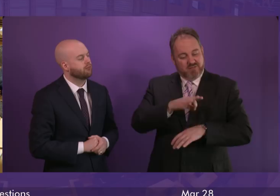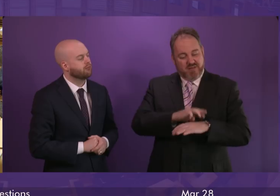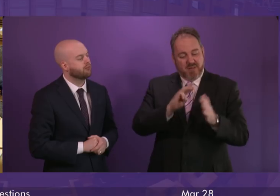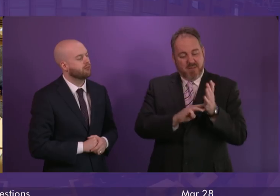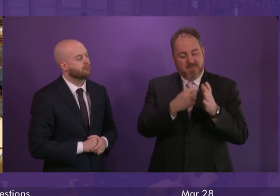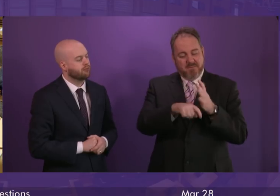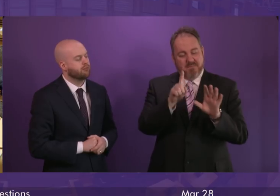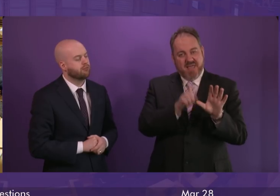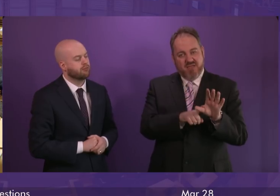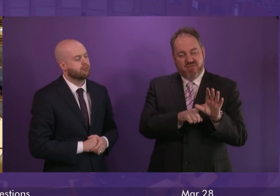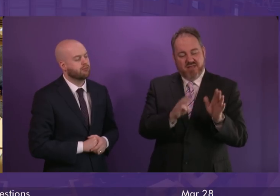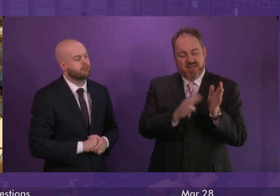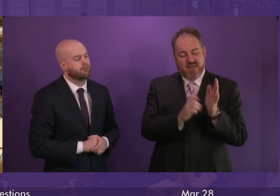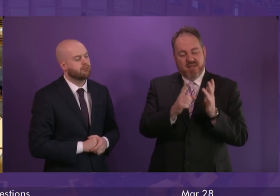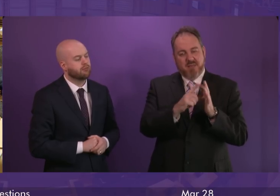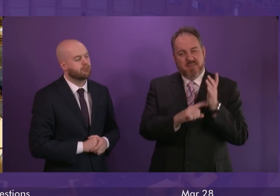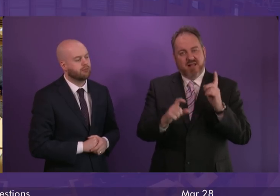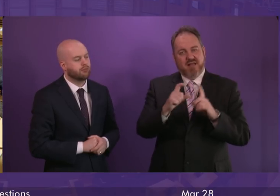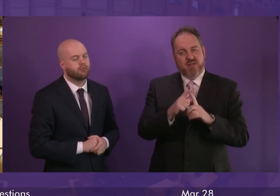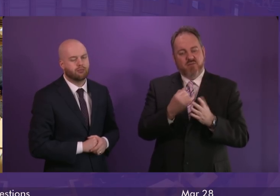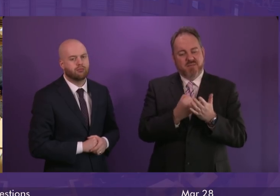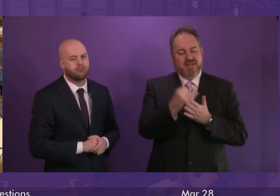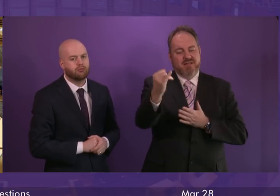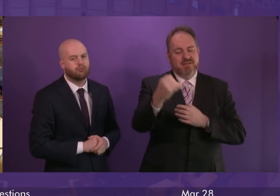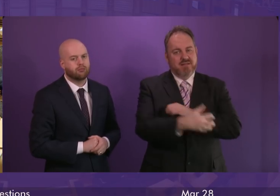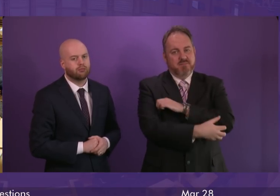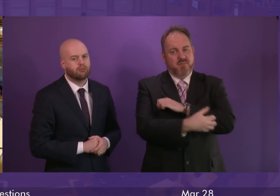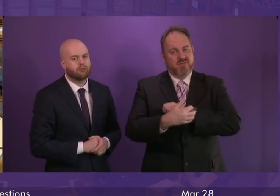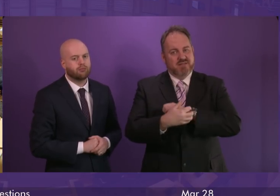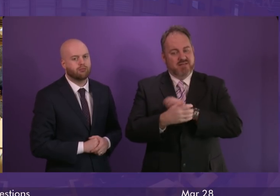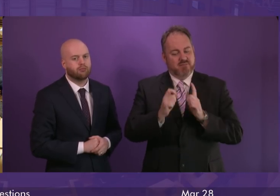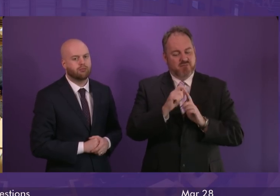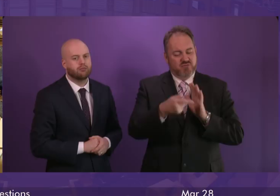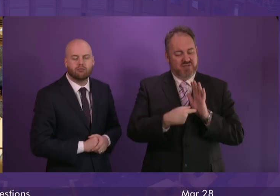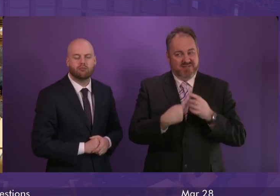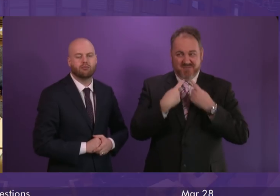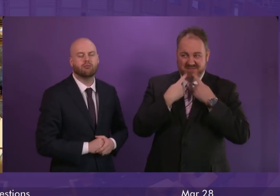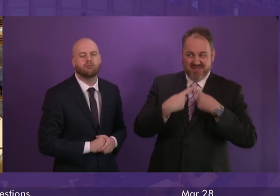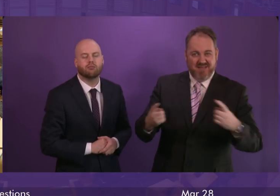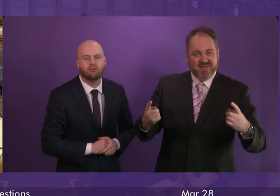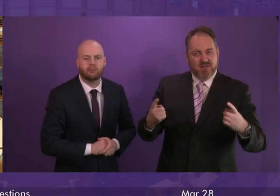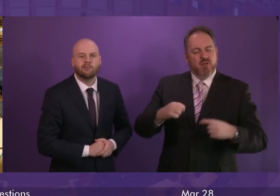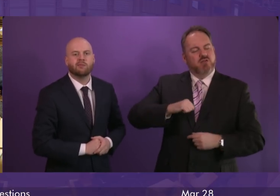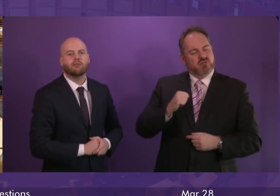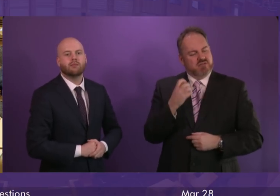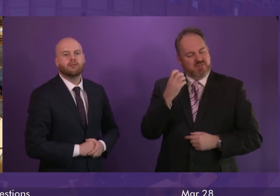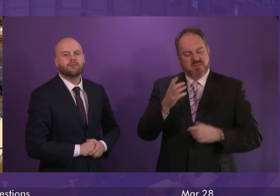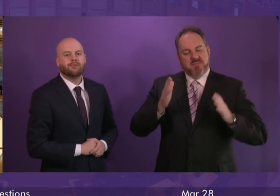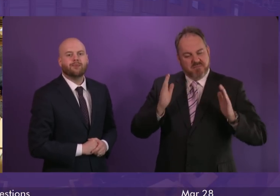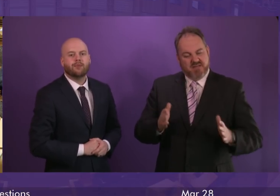from the anti-poverty project A Menu for Change says that the Scottish Government must and I quote her